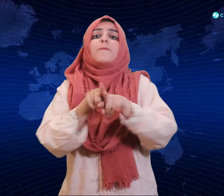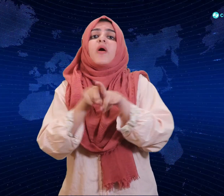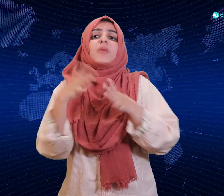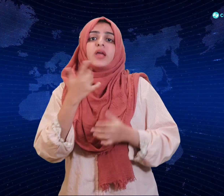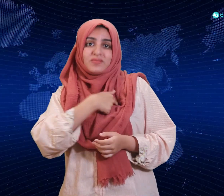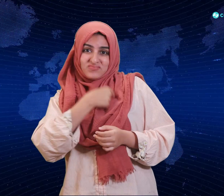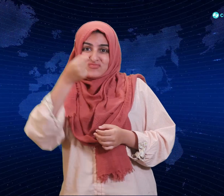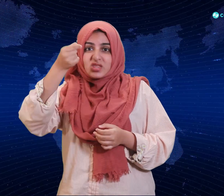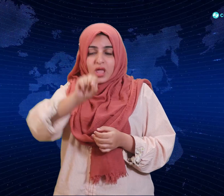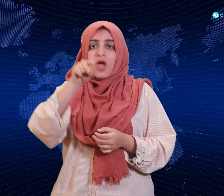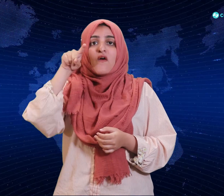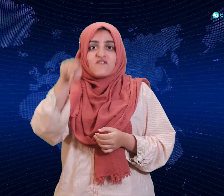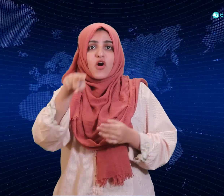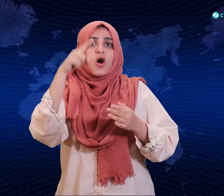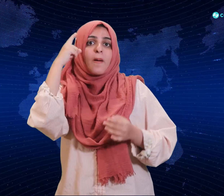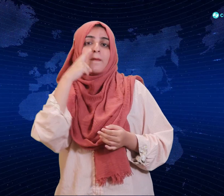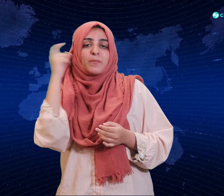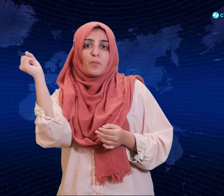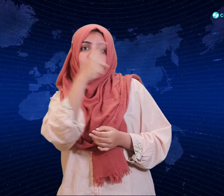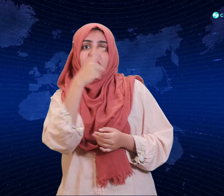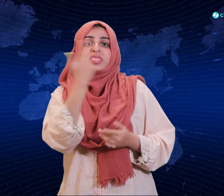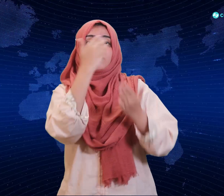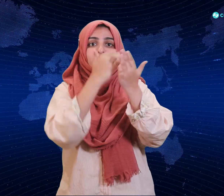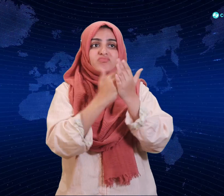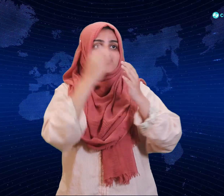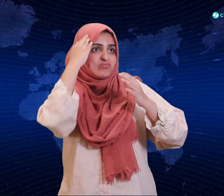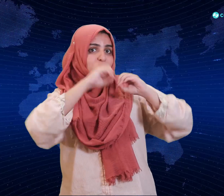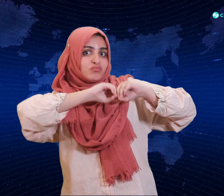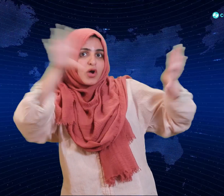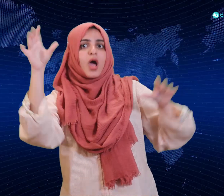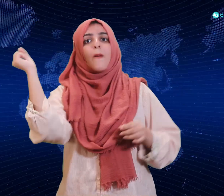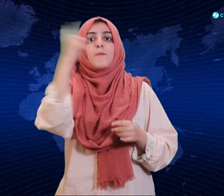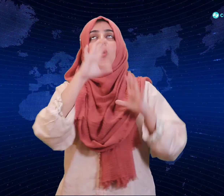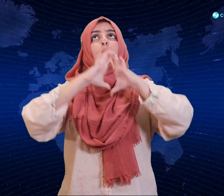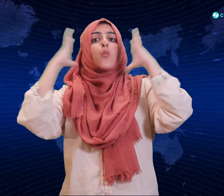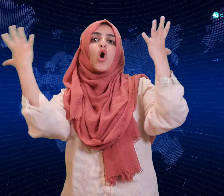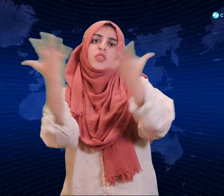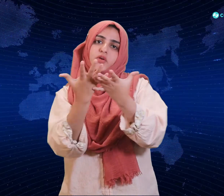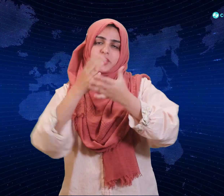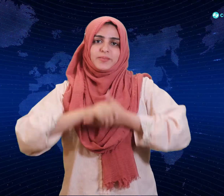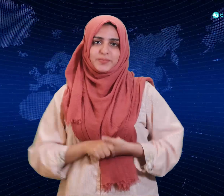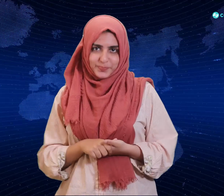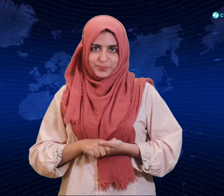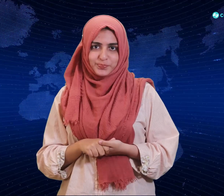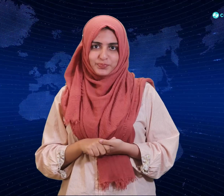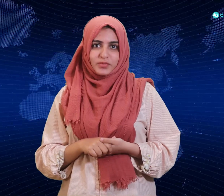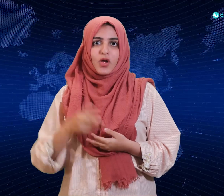and thus